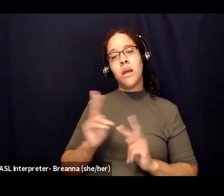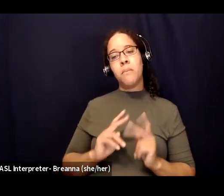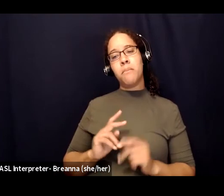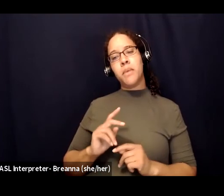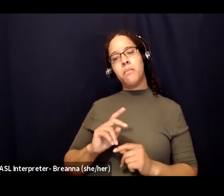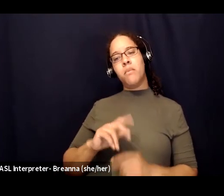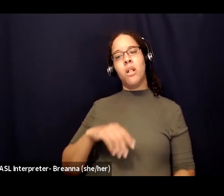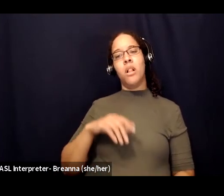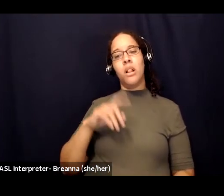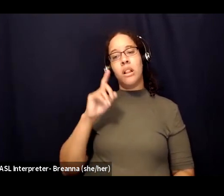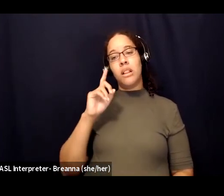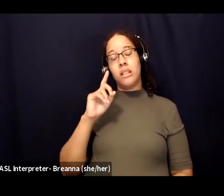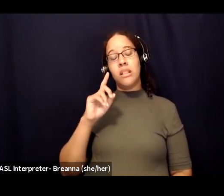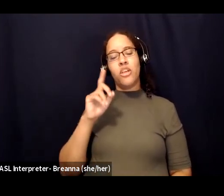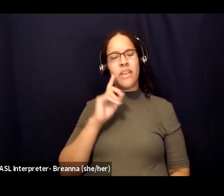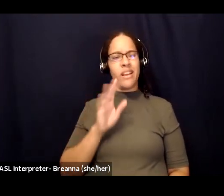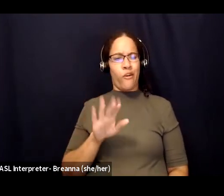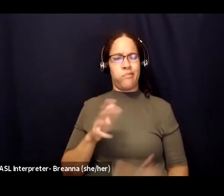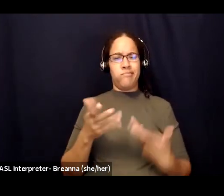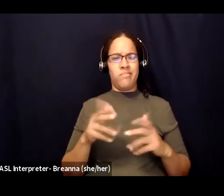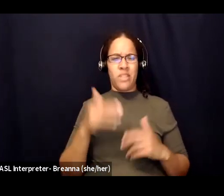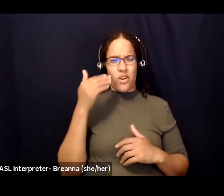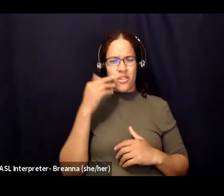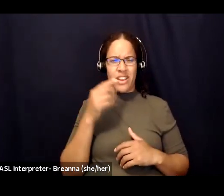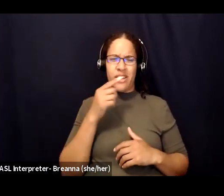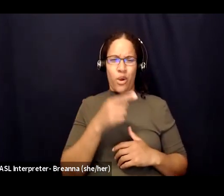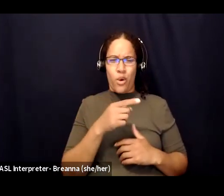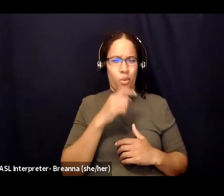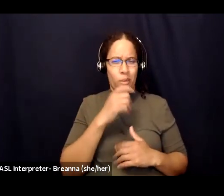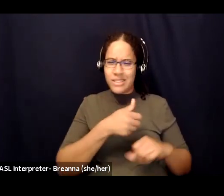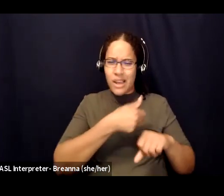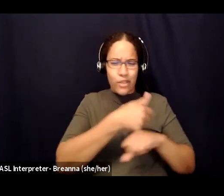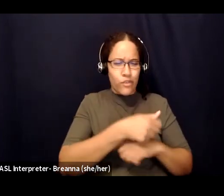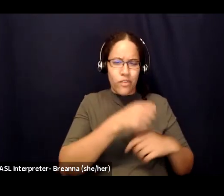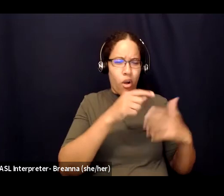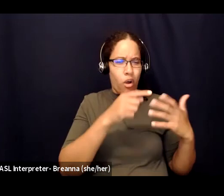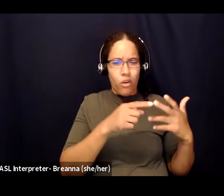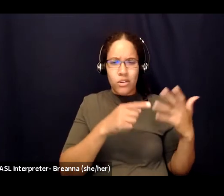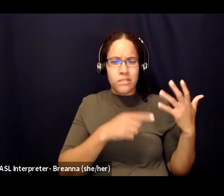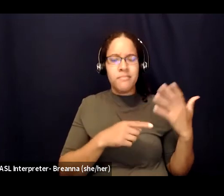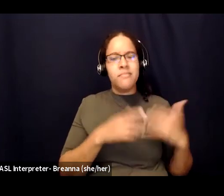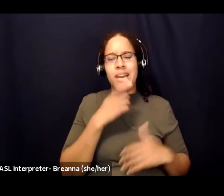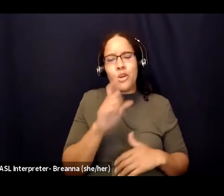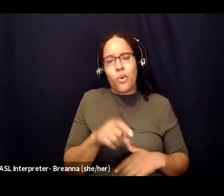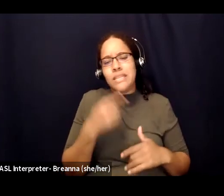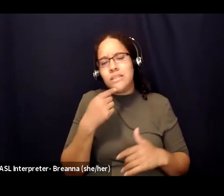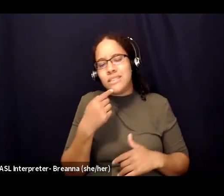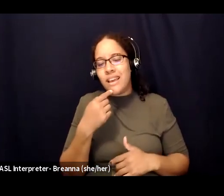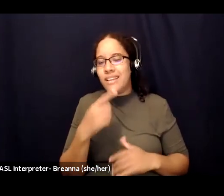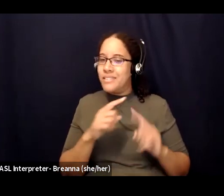actually hearing them can be very very important saying i admire your ability to share this with me you're not alone and i'm here to support you however